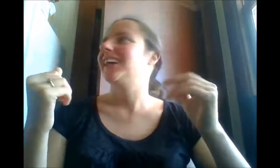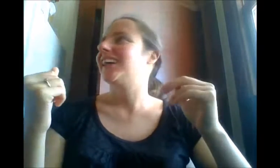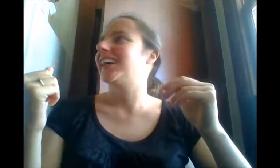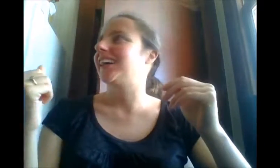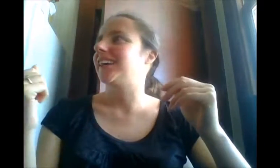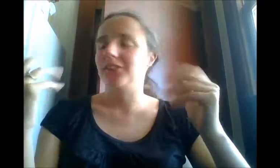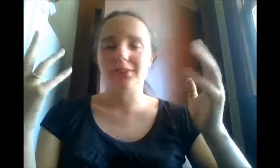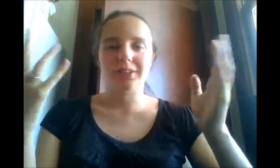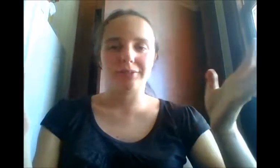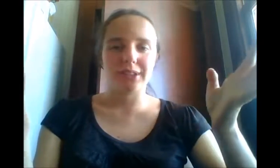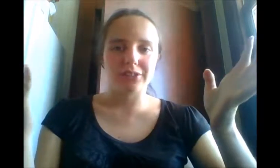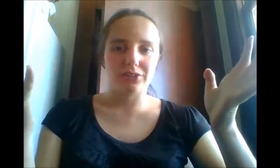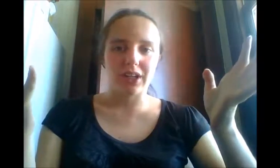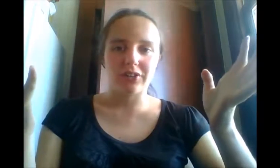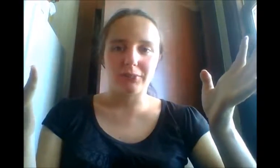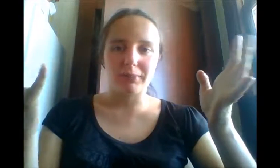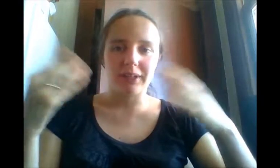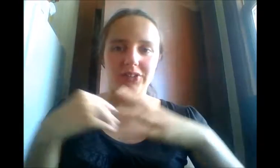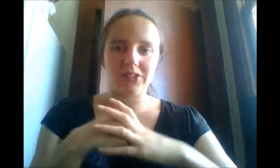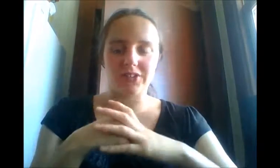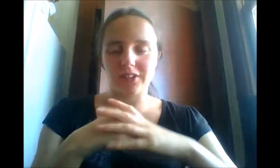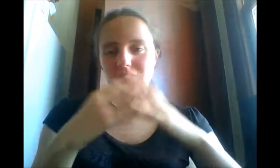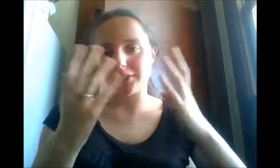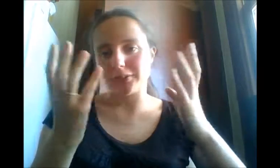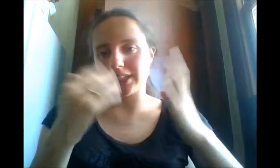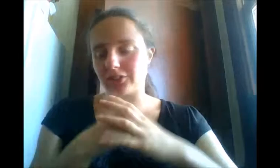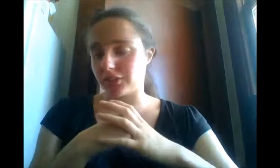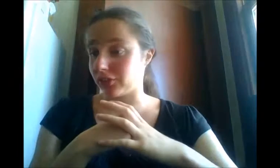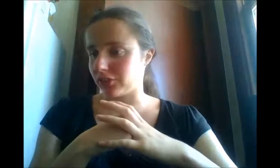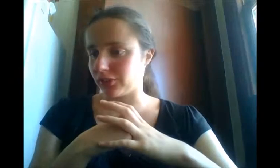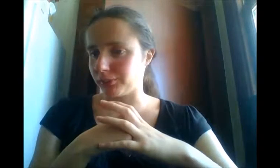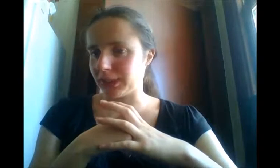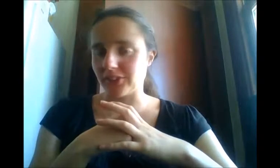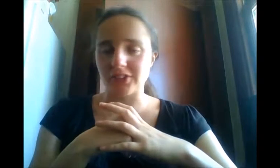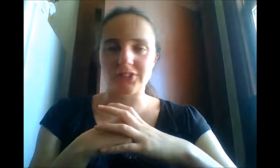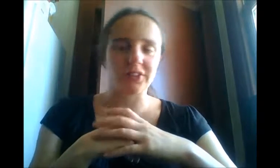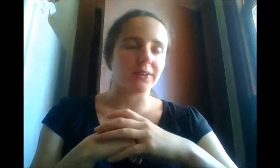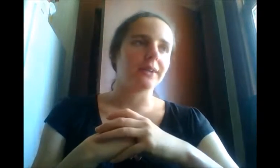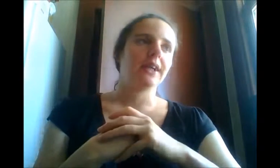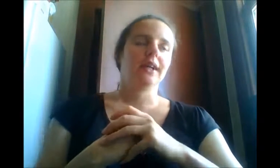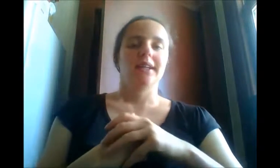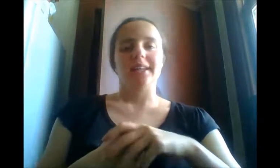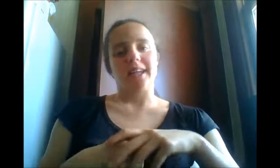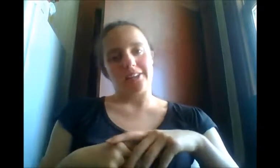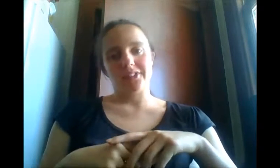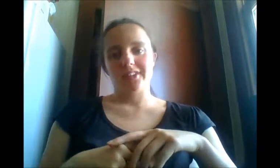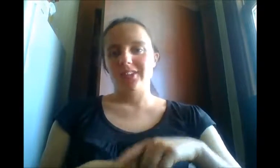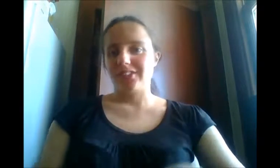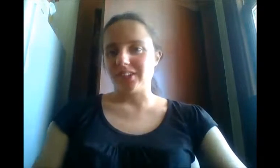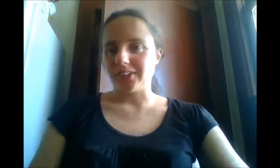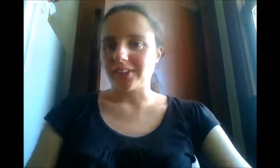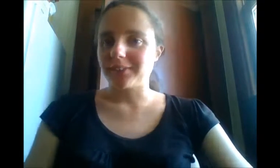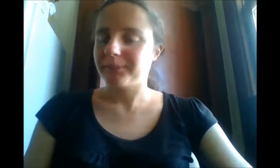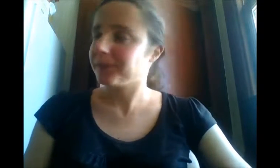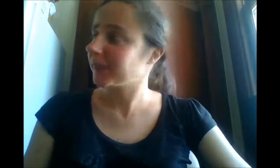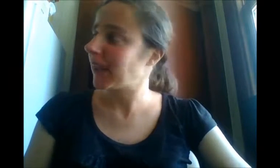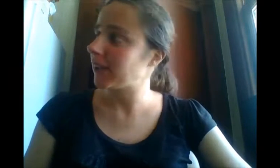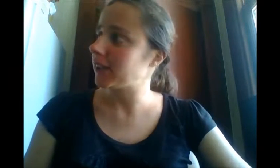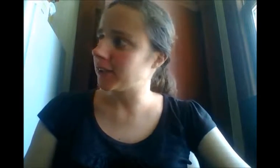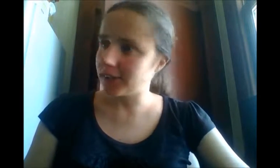I do a lot of illustration pieces and a lot of traditional pieces, so yes. And I know